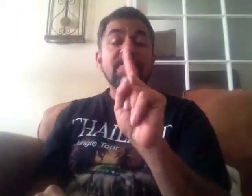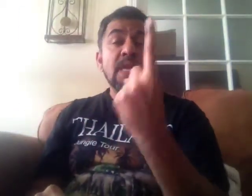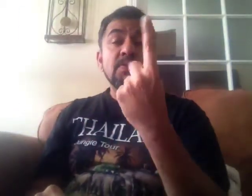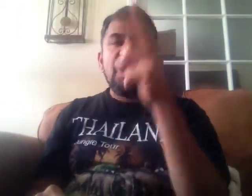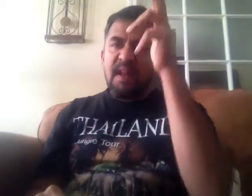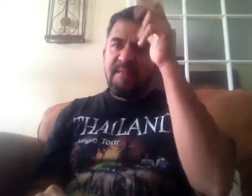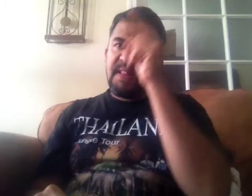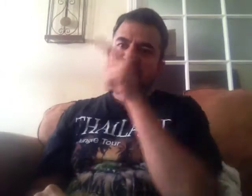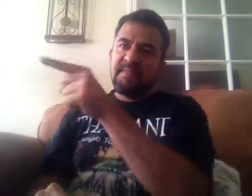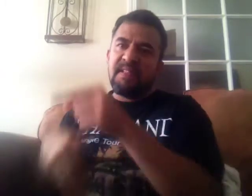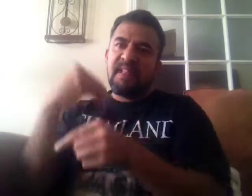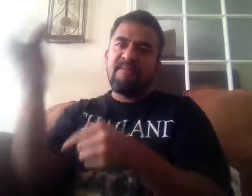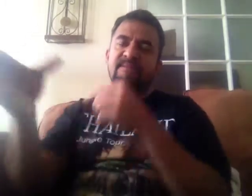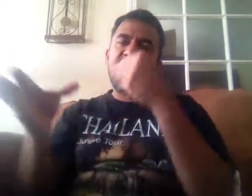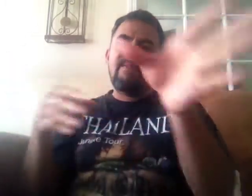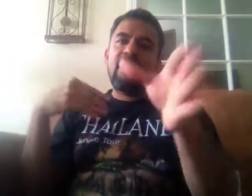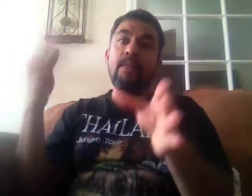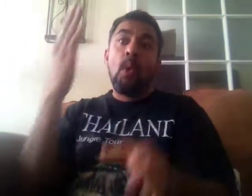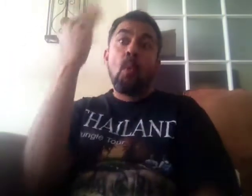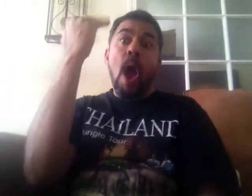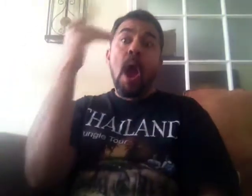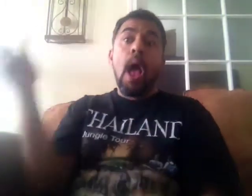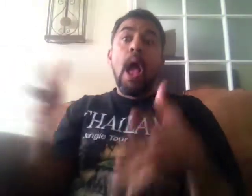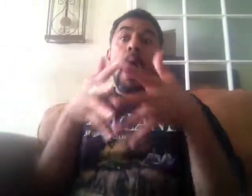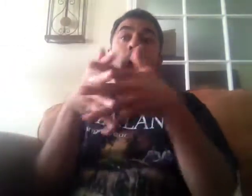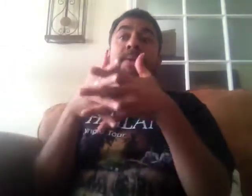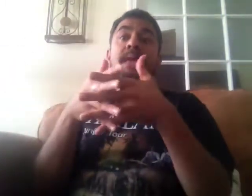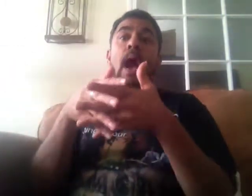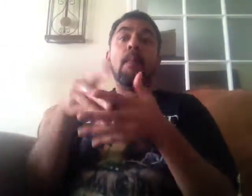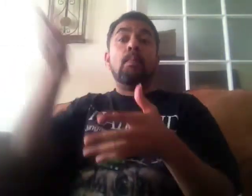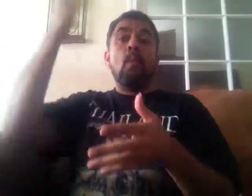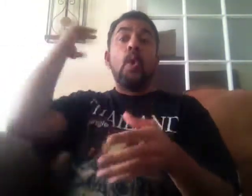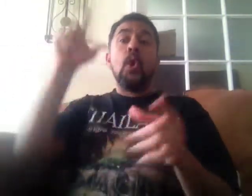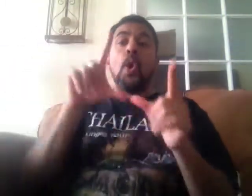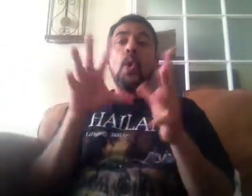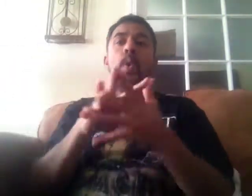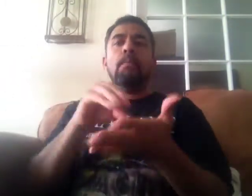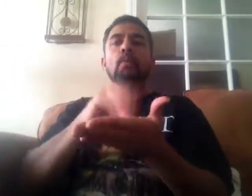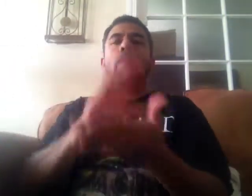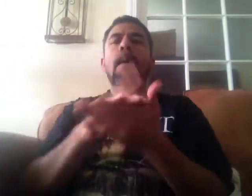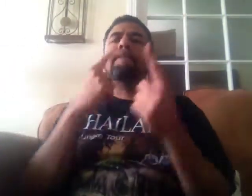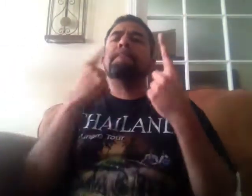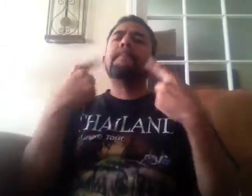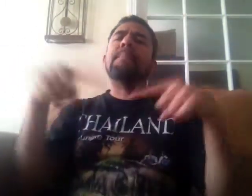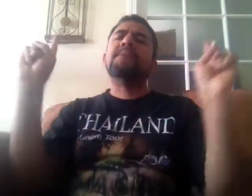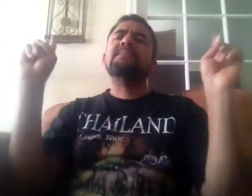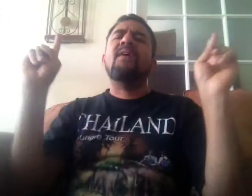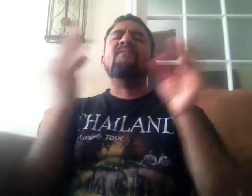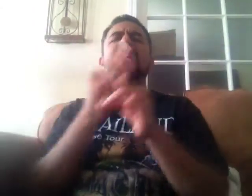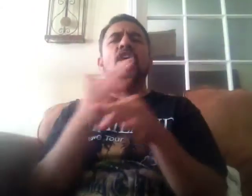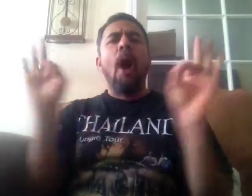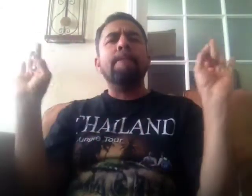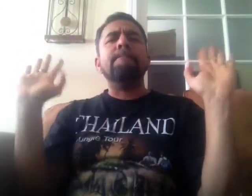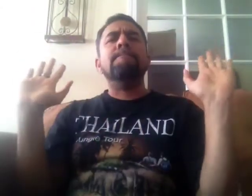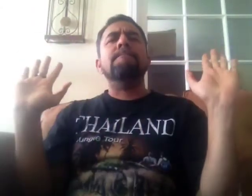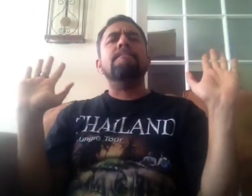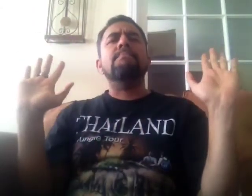And what is the seed that fell on the good ground? That is